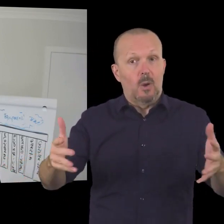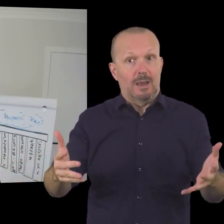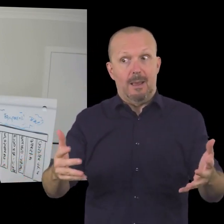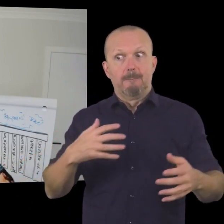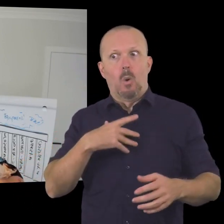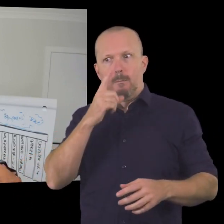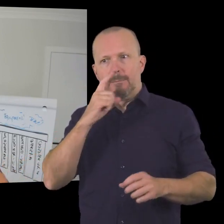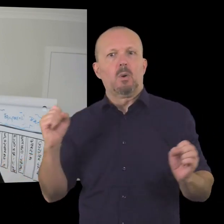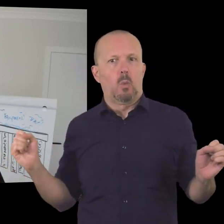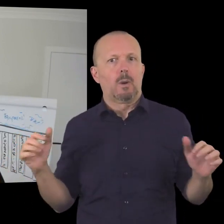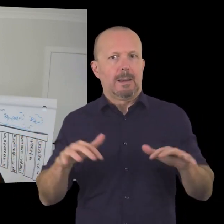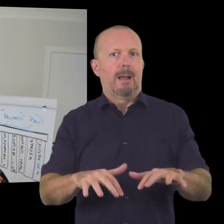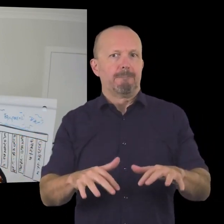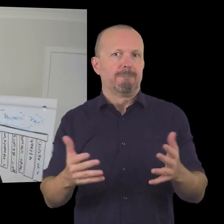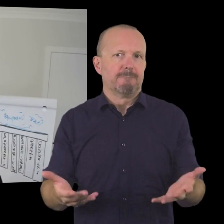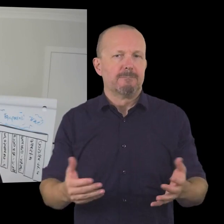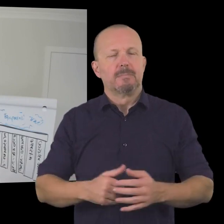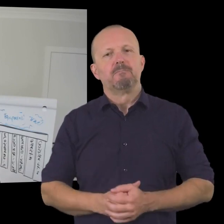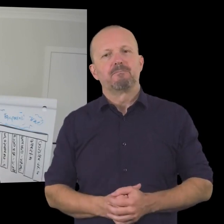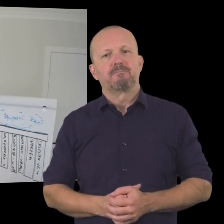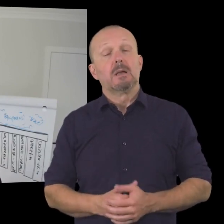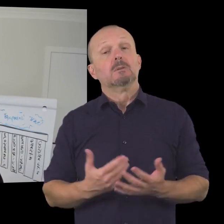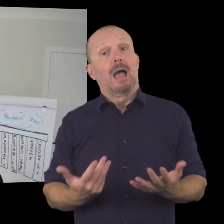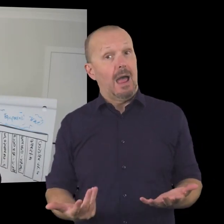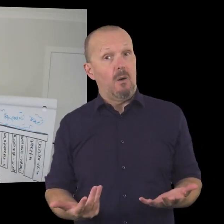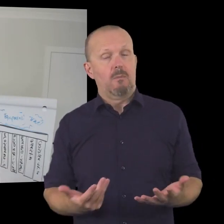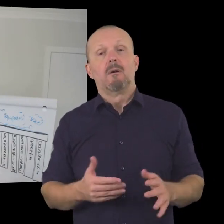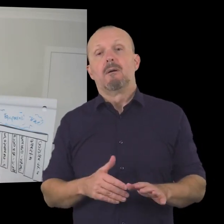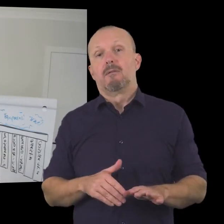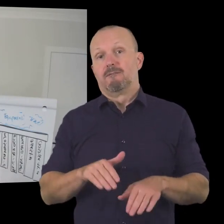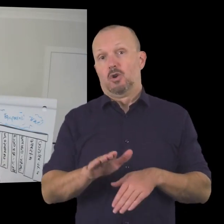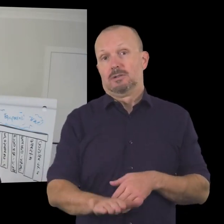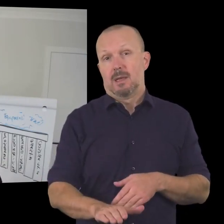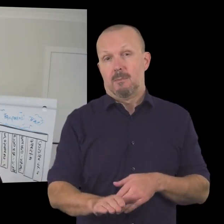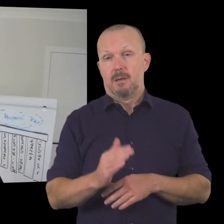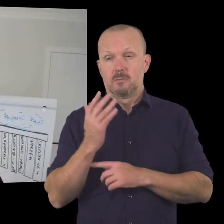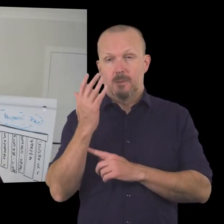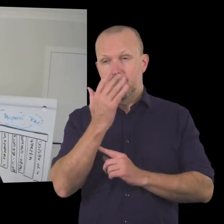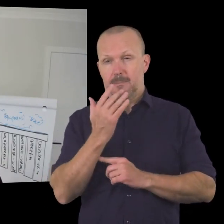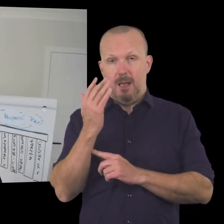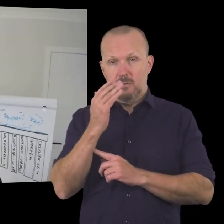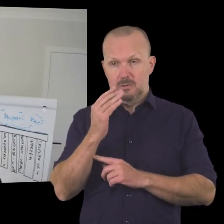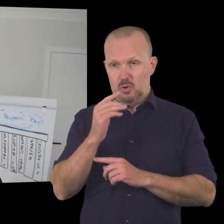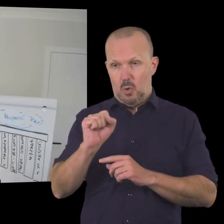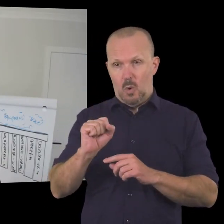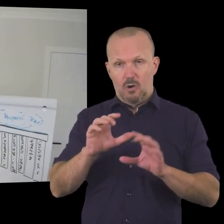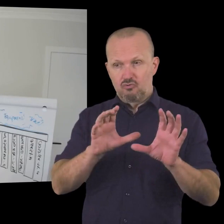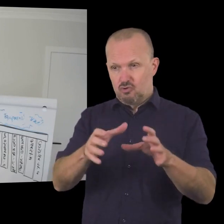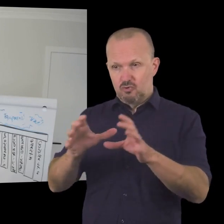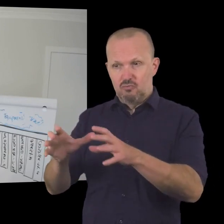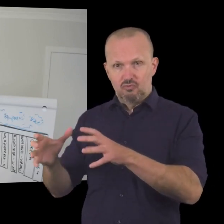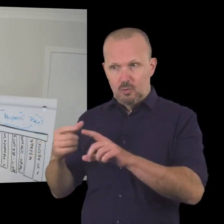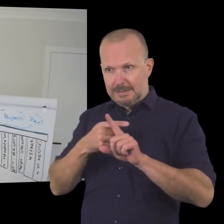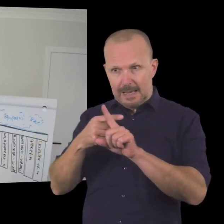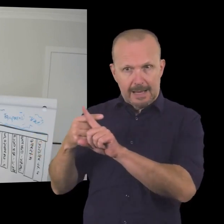creating and increase the chances of them coming along so the first step is to uh think about who is the